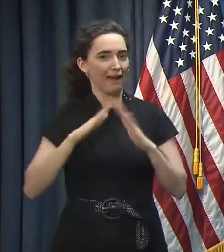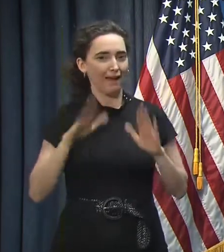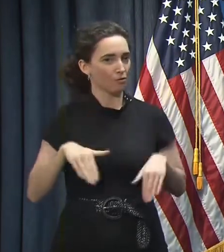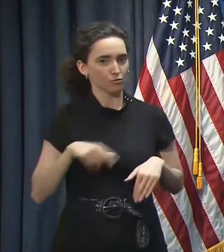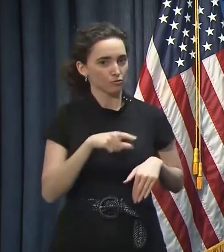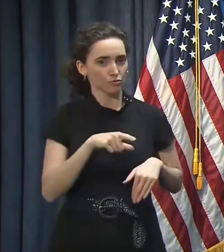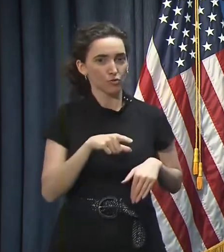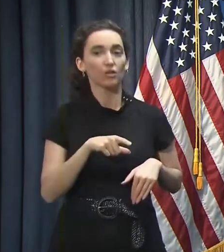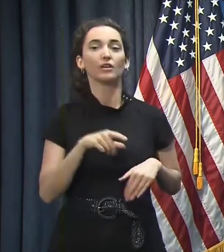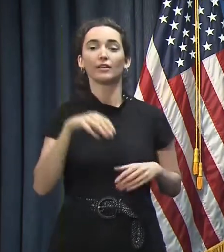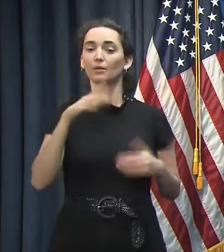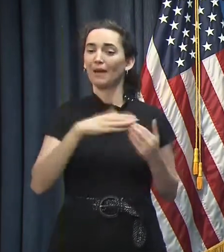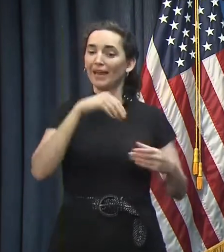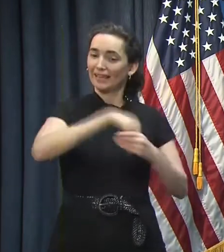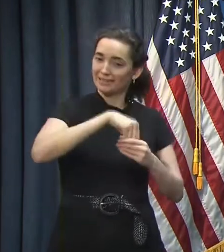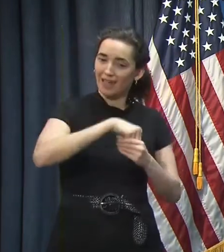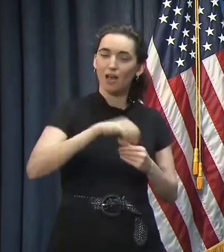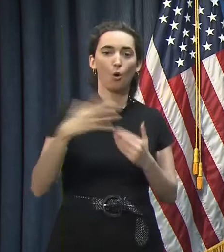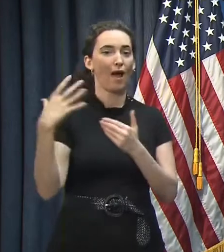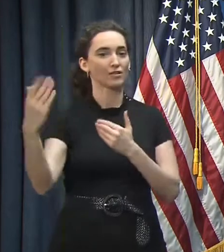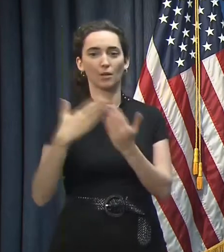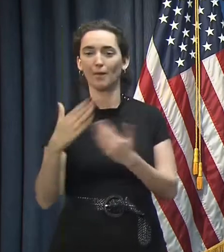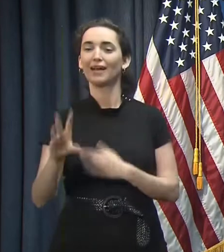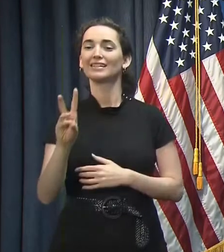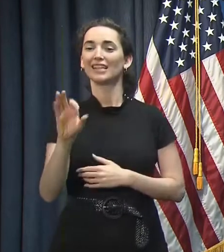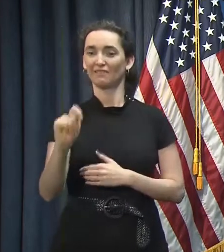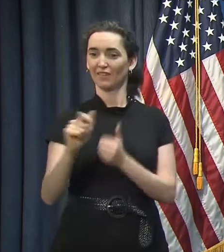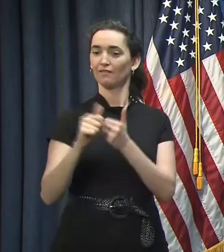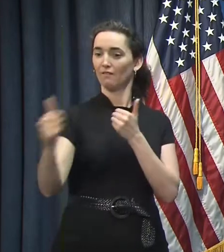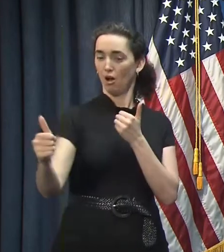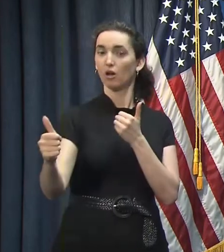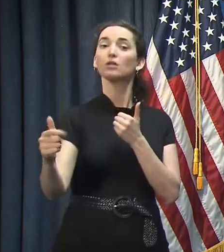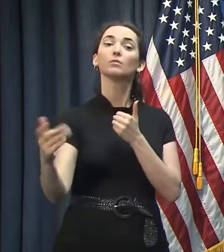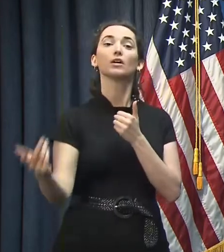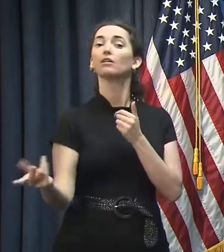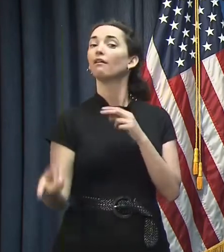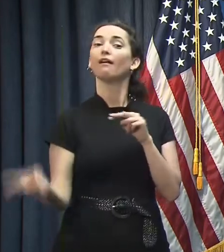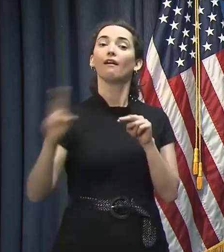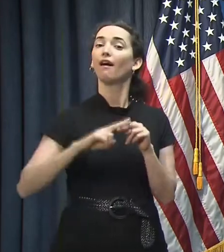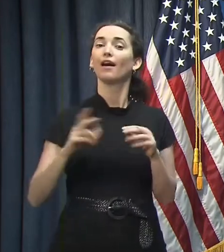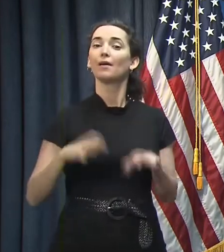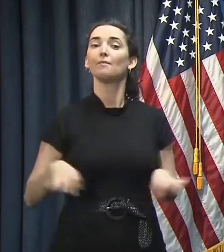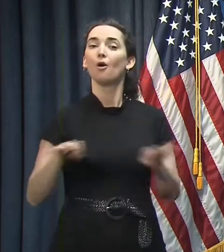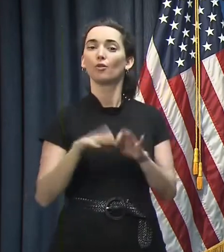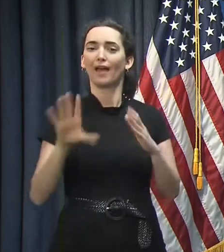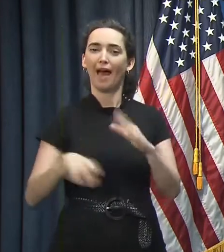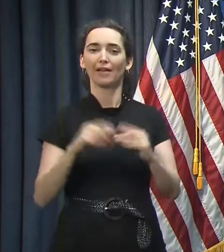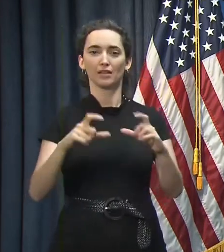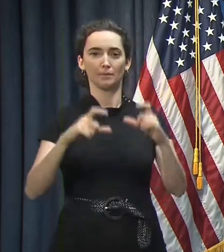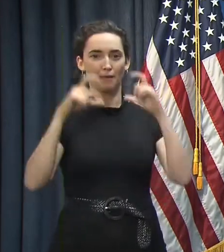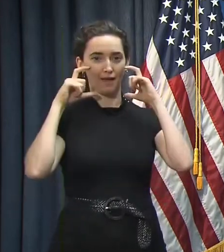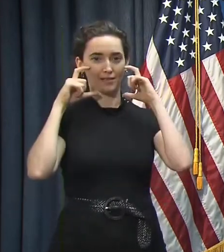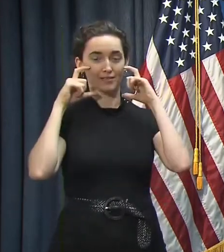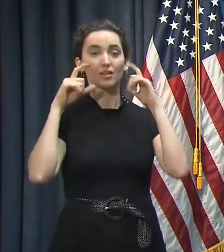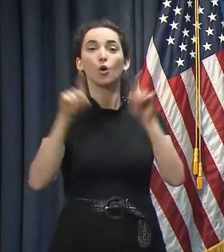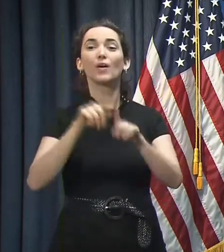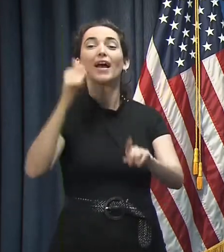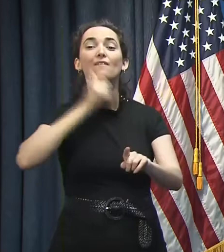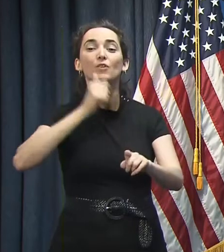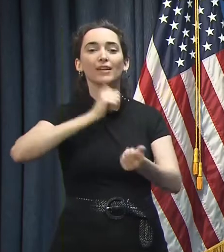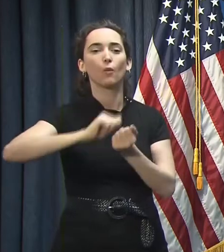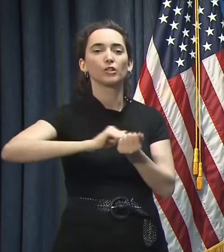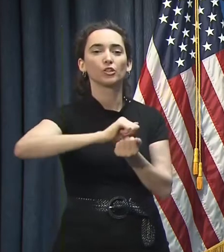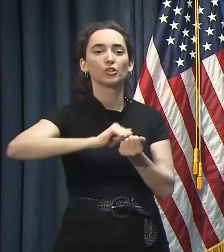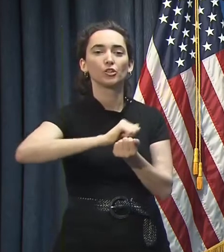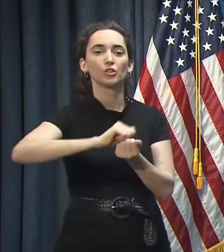we want you staying at least six feet away. But even better, in addition to that, we'll be wearing your mask as well. Do want you to clean your masks every day. It's